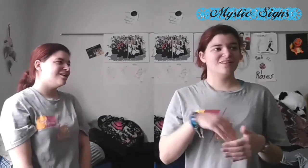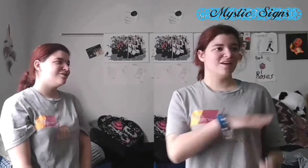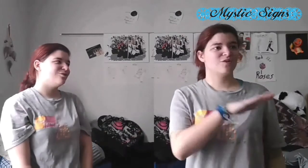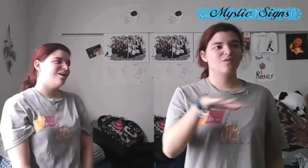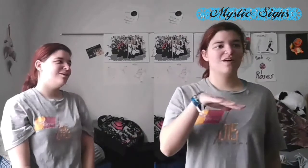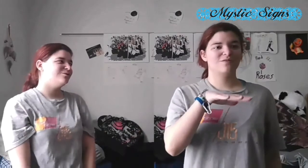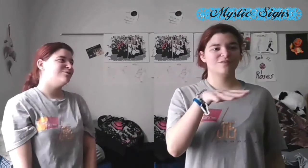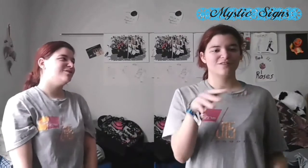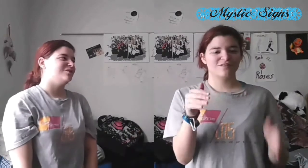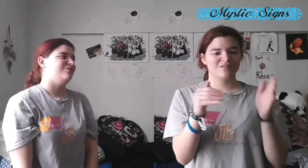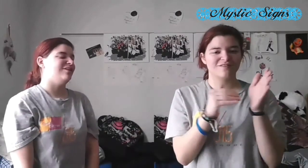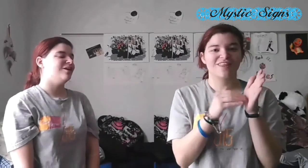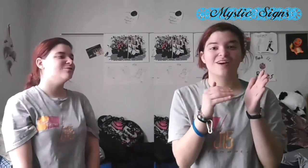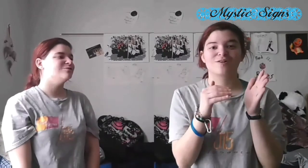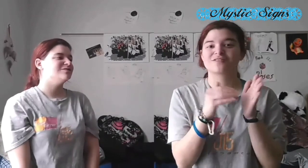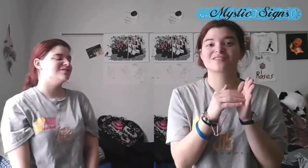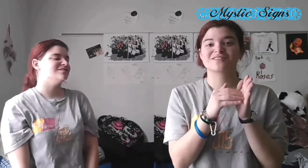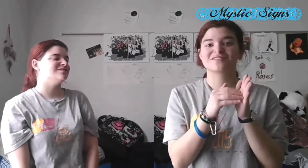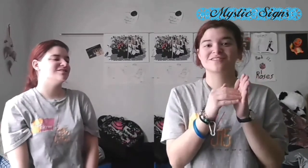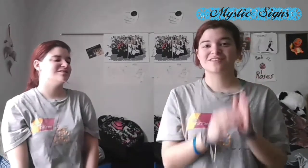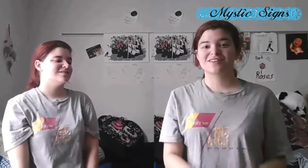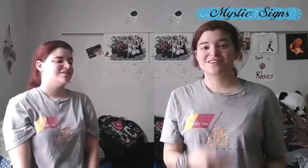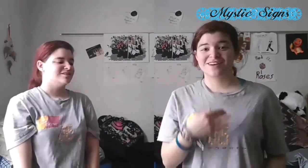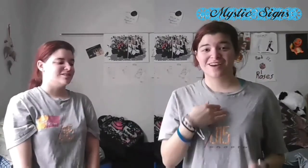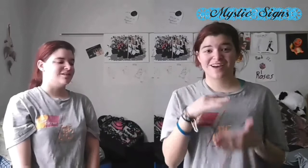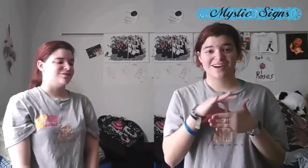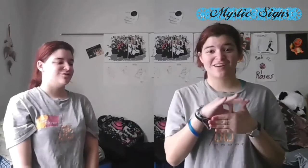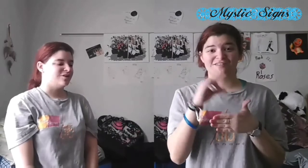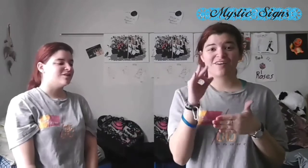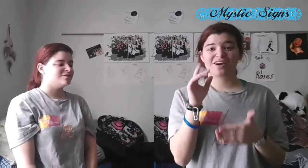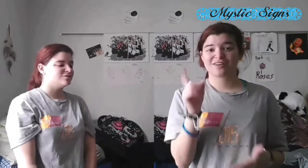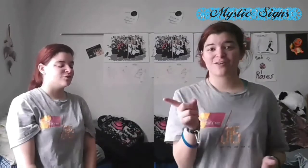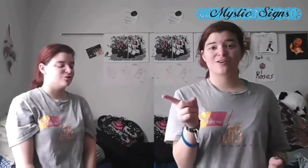crowd of thousands, I'd find her